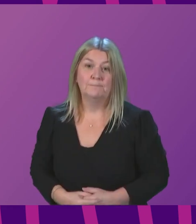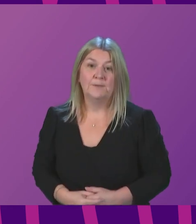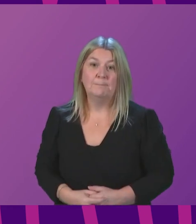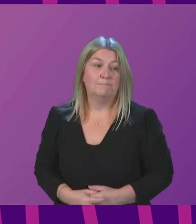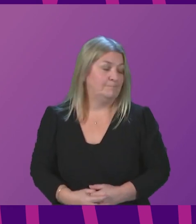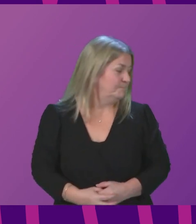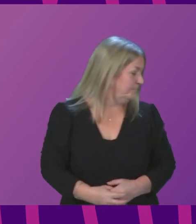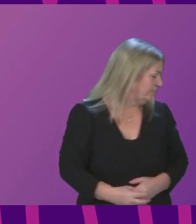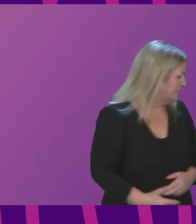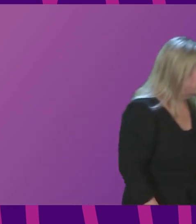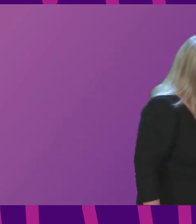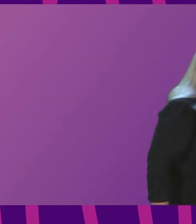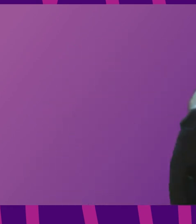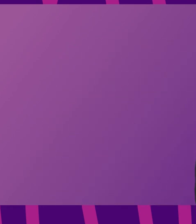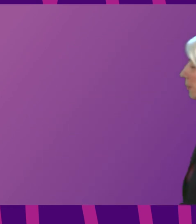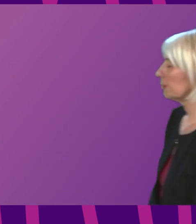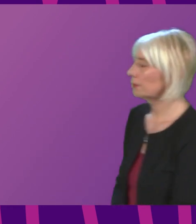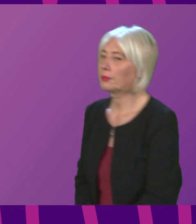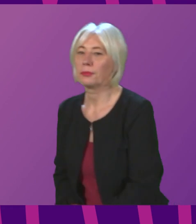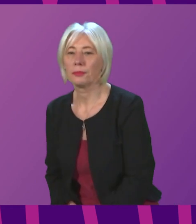Question number seven, Beatrice Wishart.